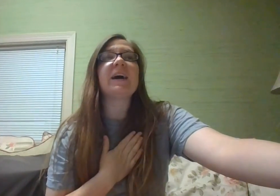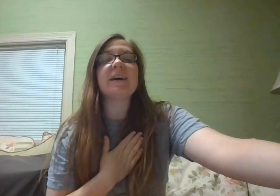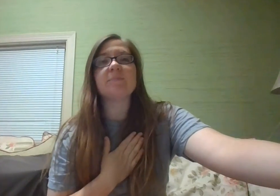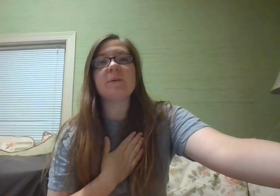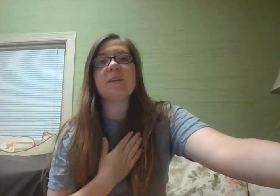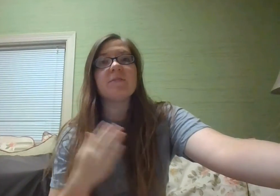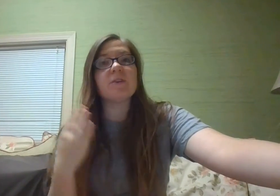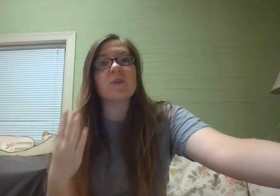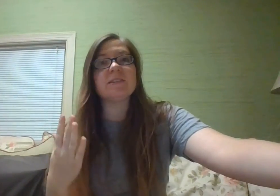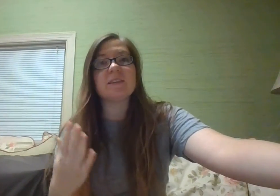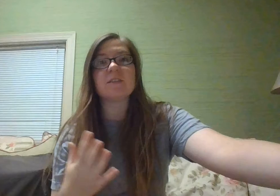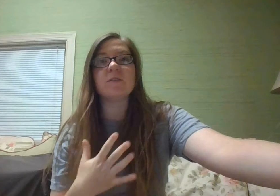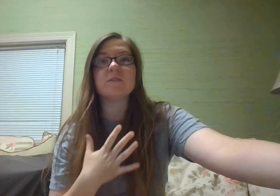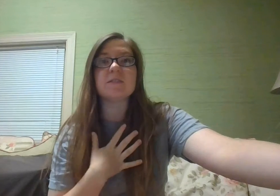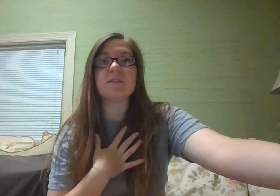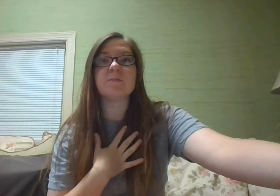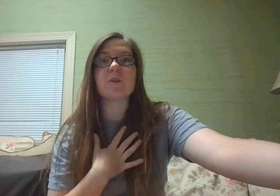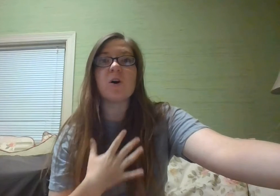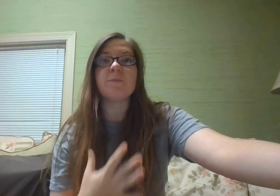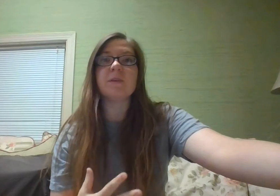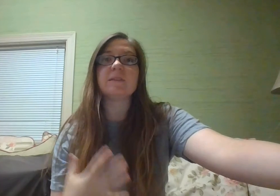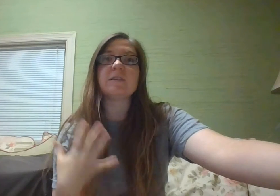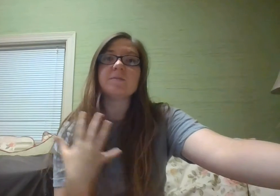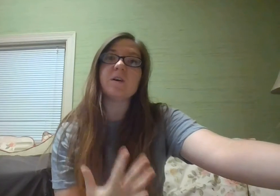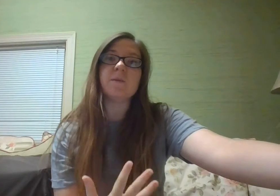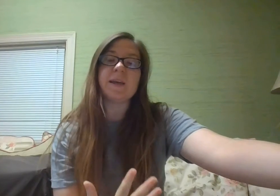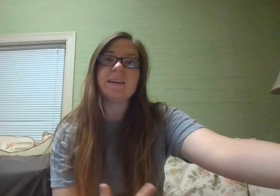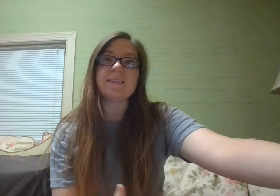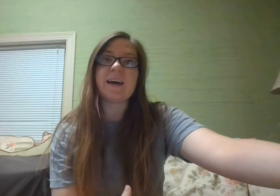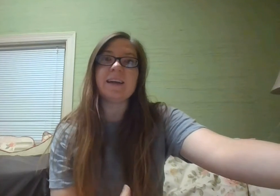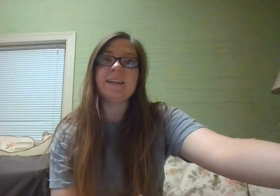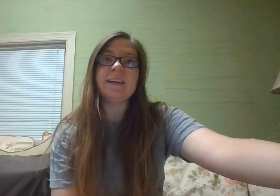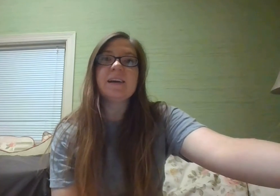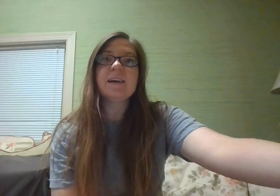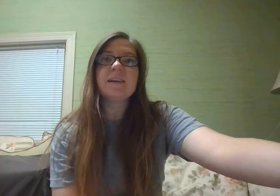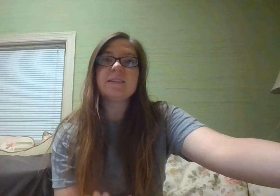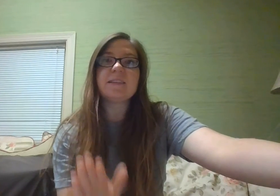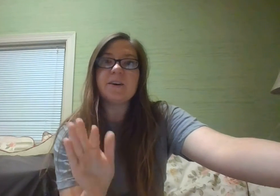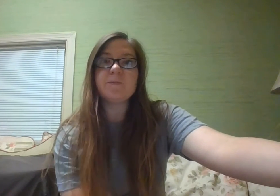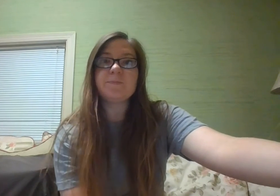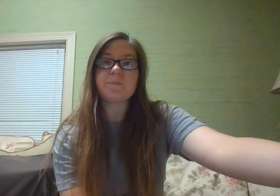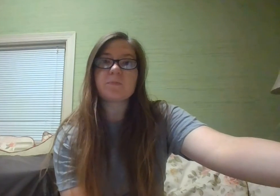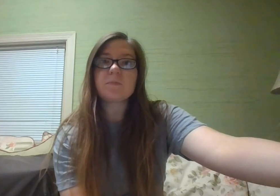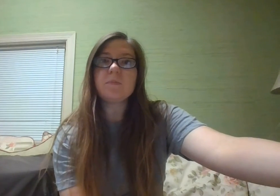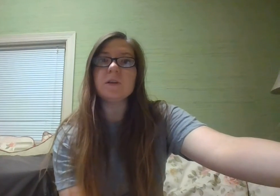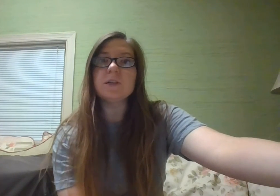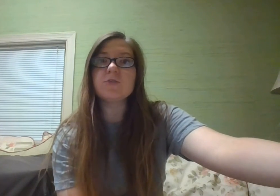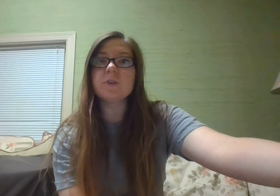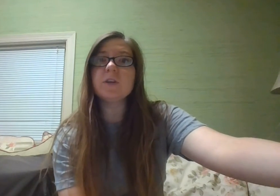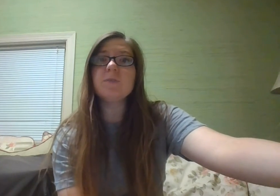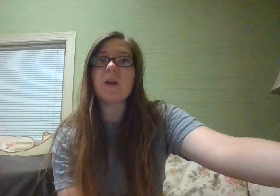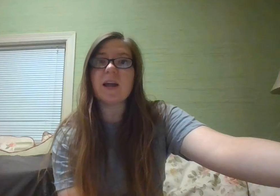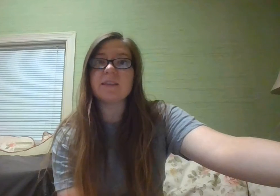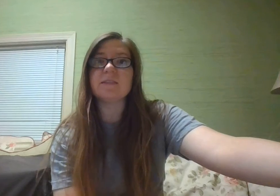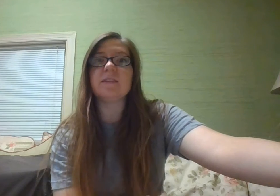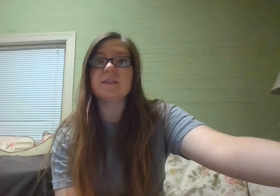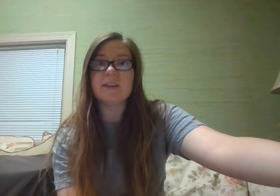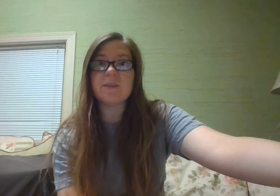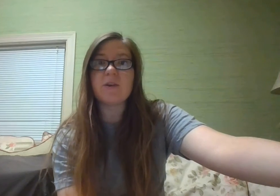fast, maybe having racing thoughts, this helps calm them, this helps calm that anxiety. So it's really good practice. It does take